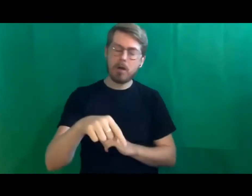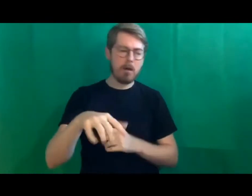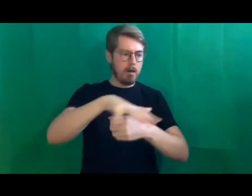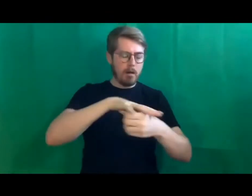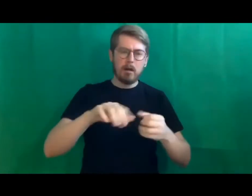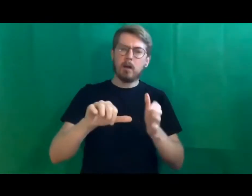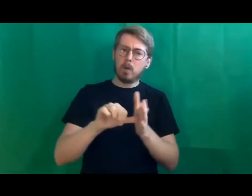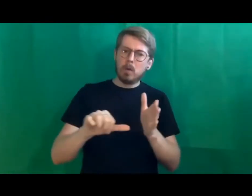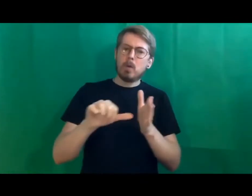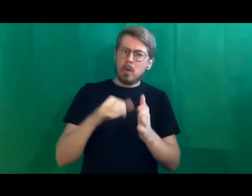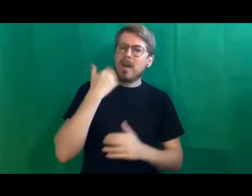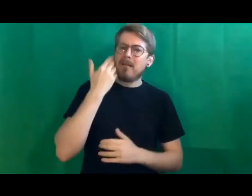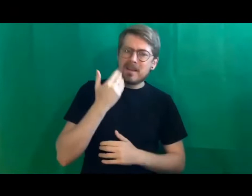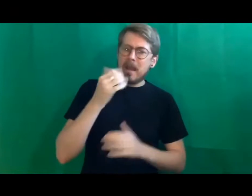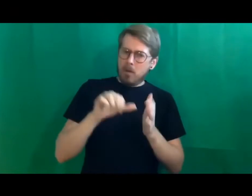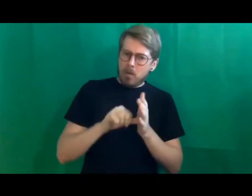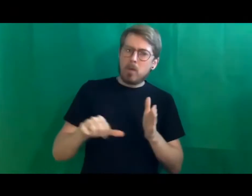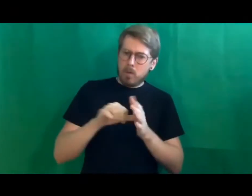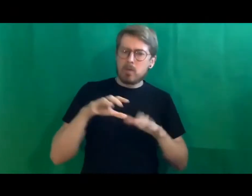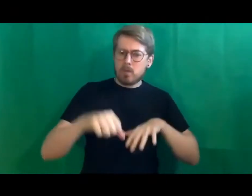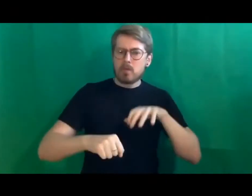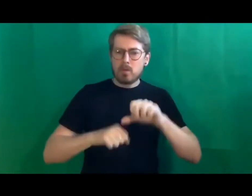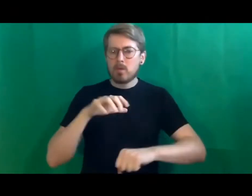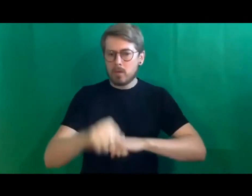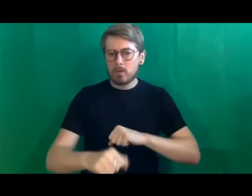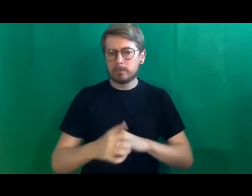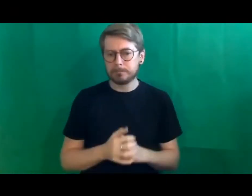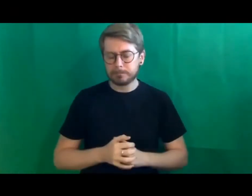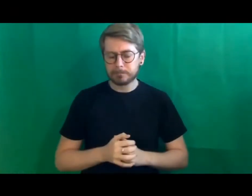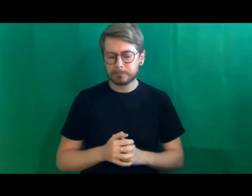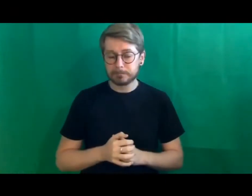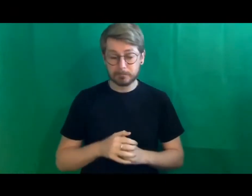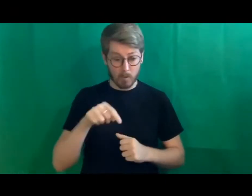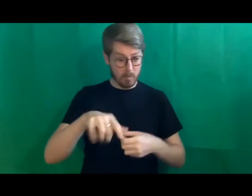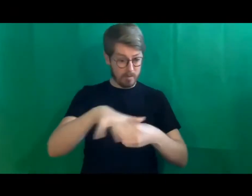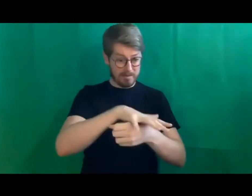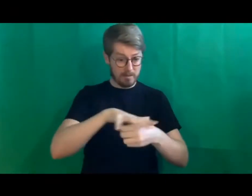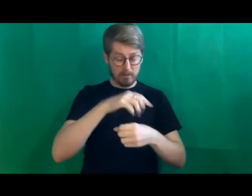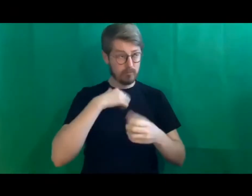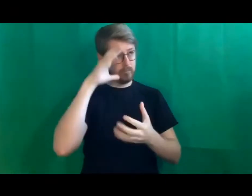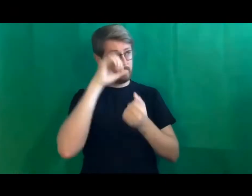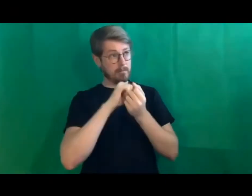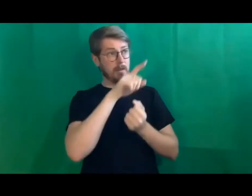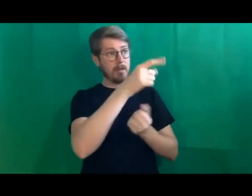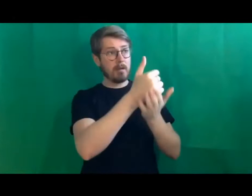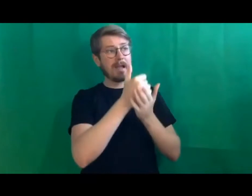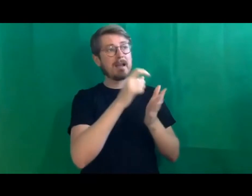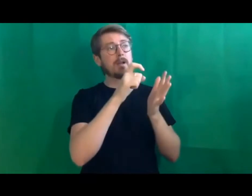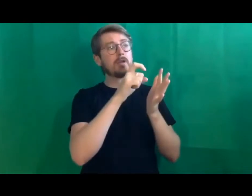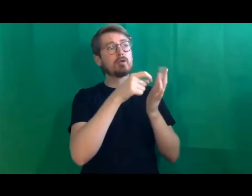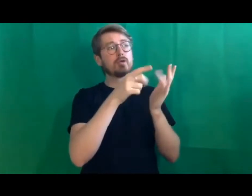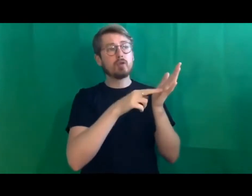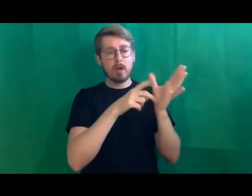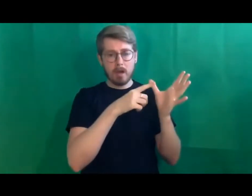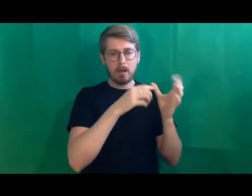situation is on a day-to-day basis. With that in mind, with the help of Donna Tabra from the BBC and Charlotte Black